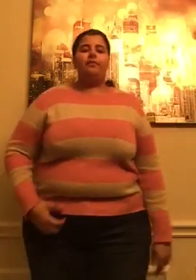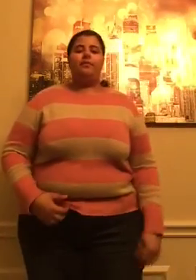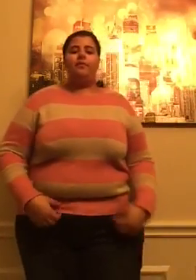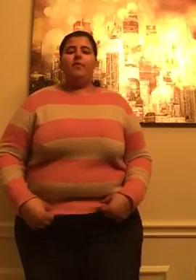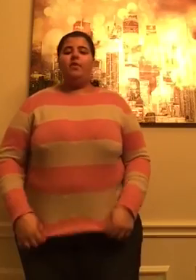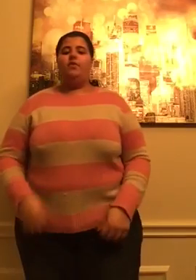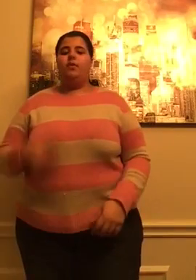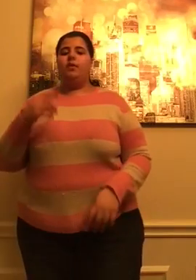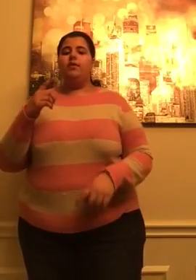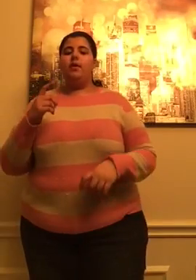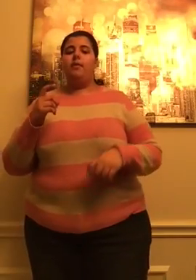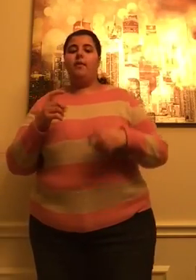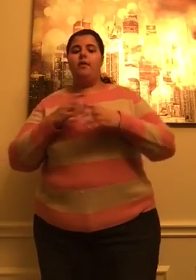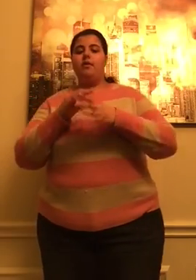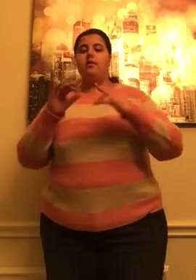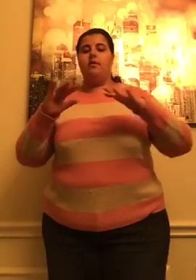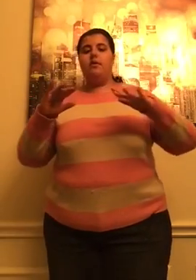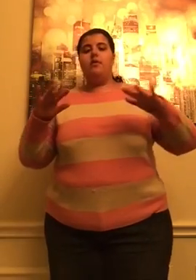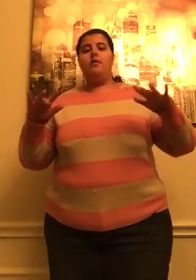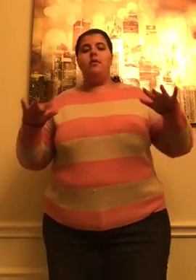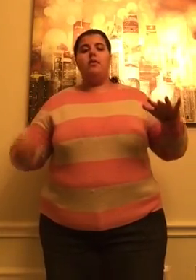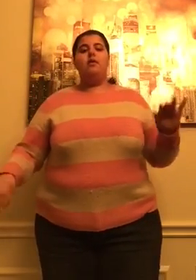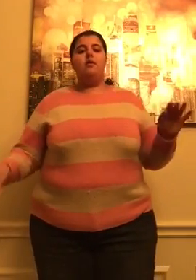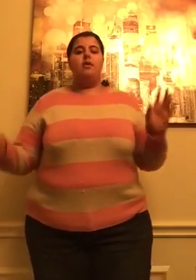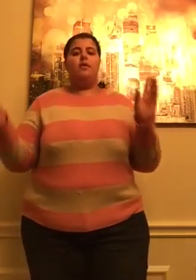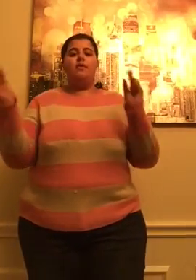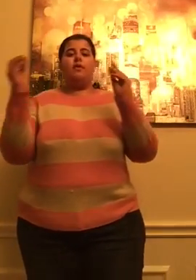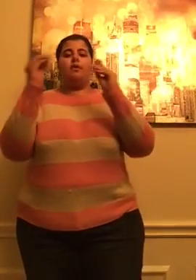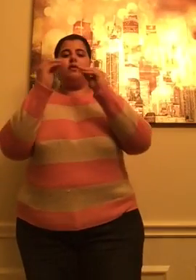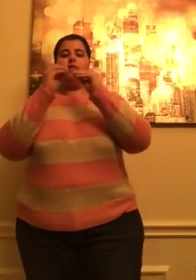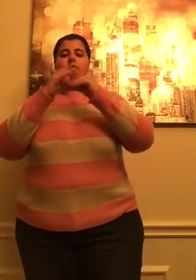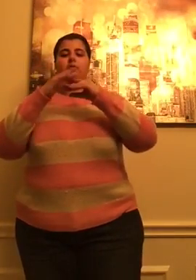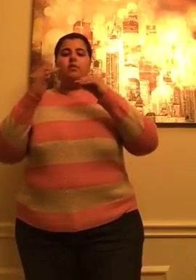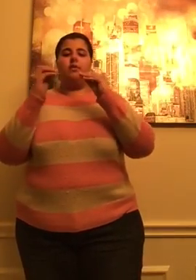Would you dreamer, if I touched you?